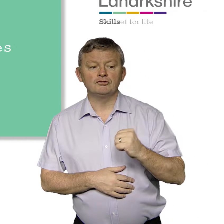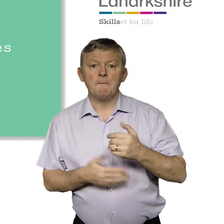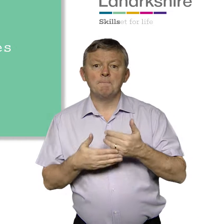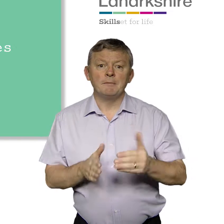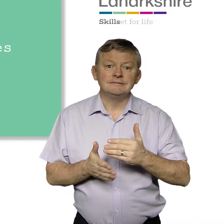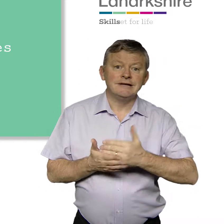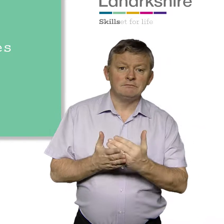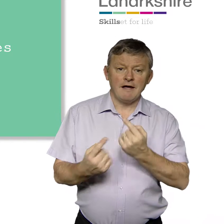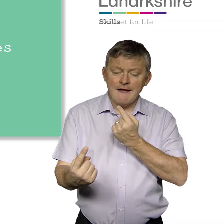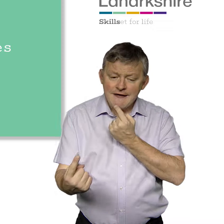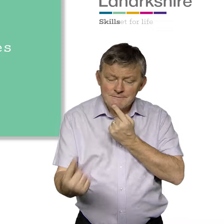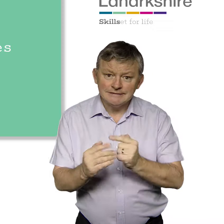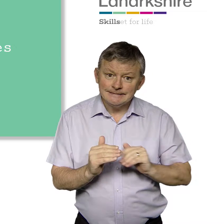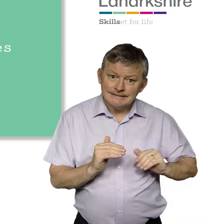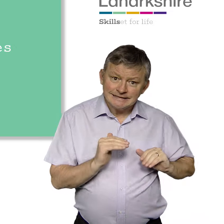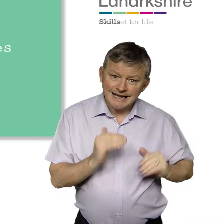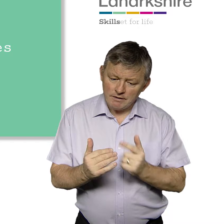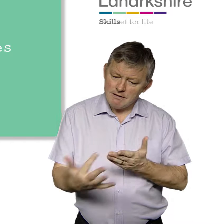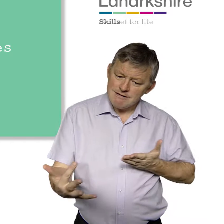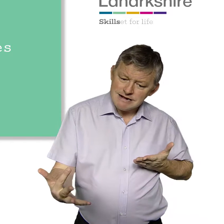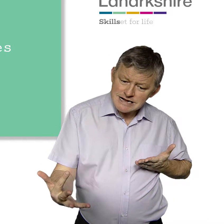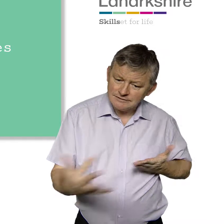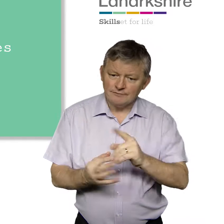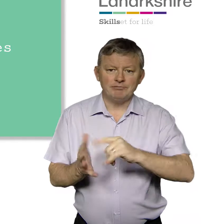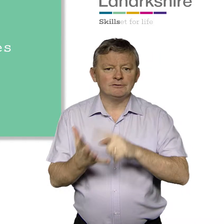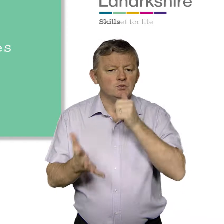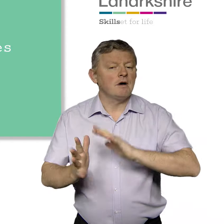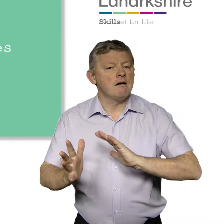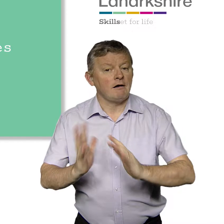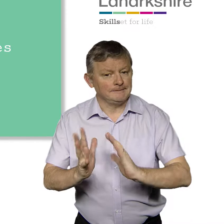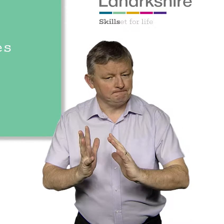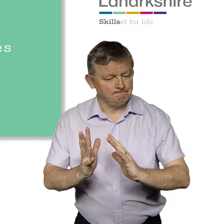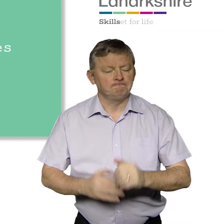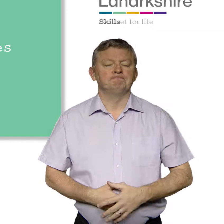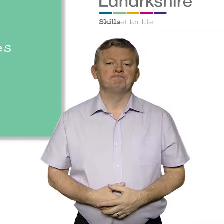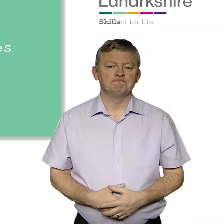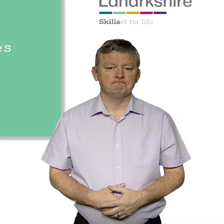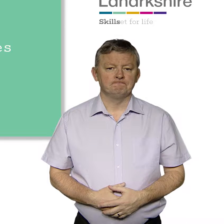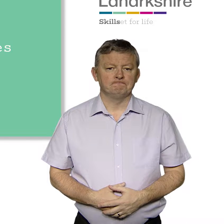Across the Scottish public sector, information and services will be accessible to BSL users.